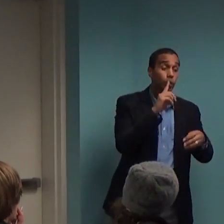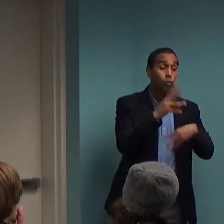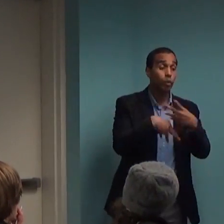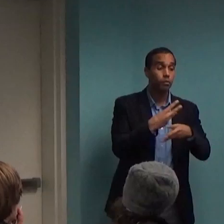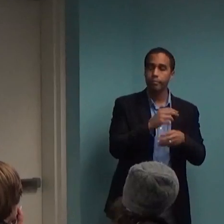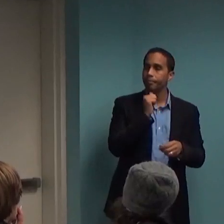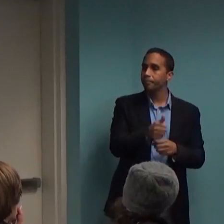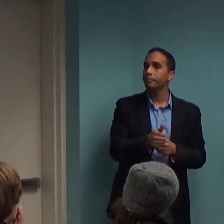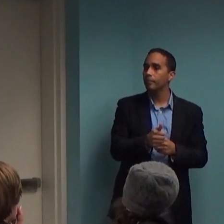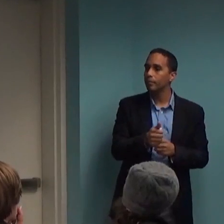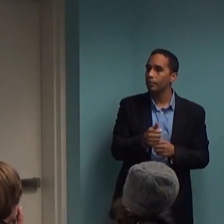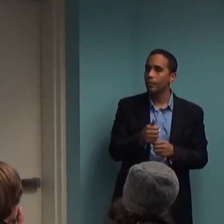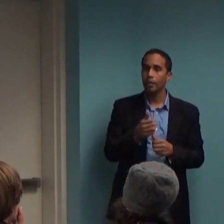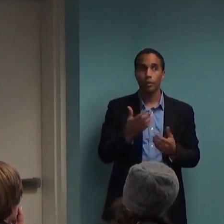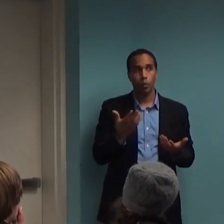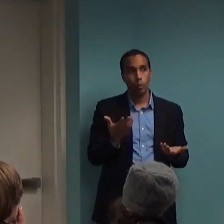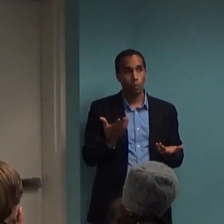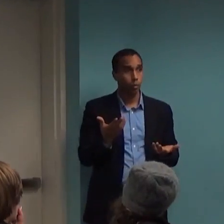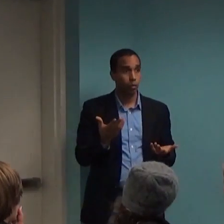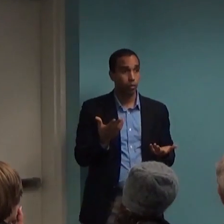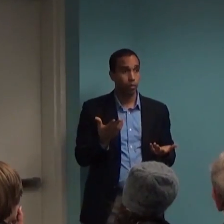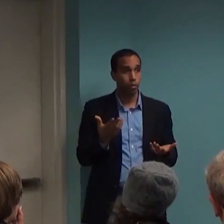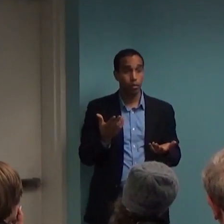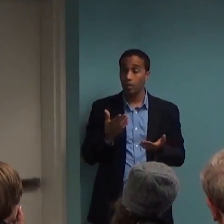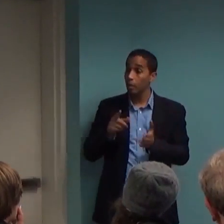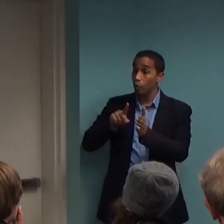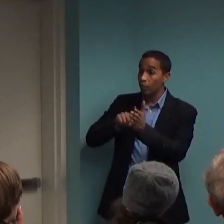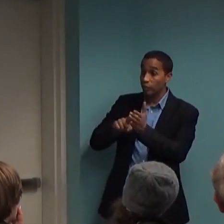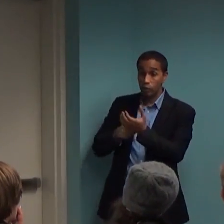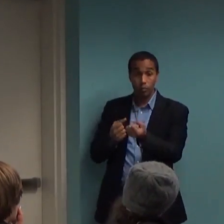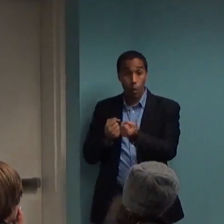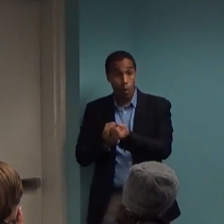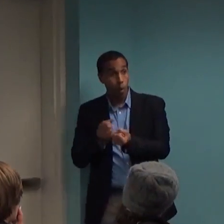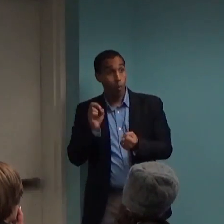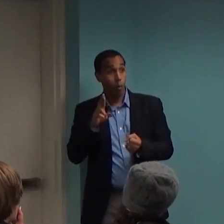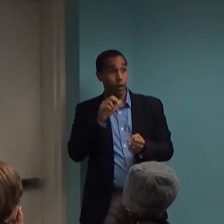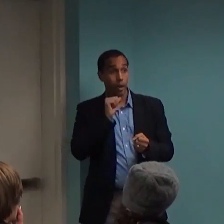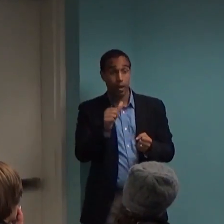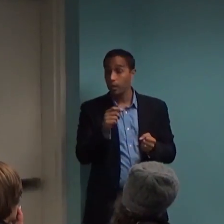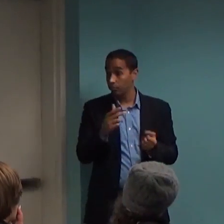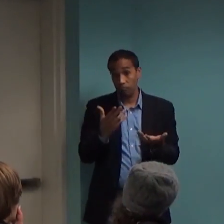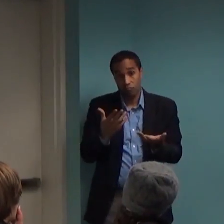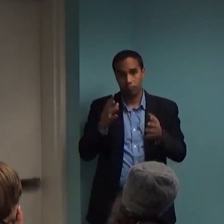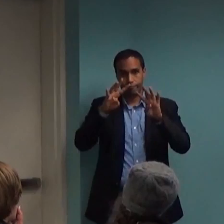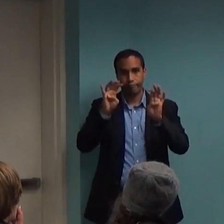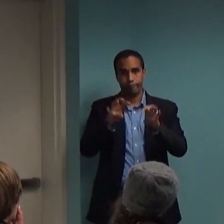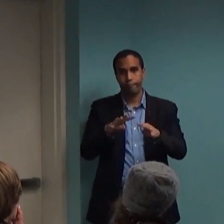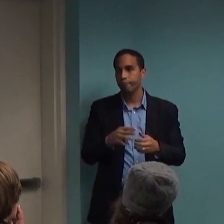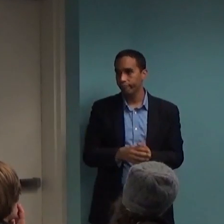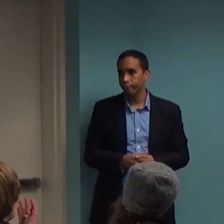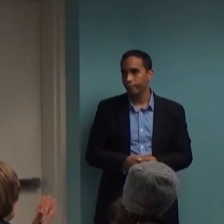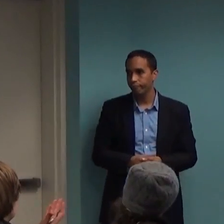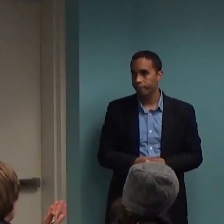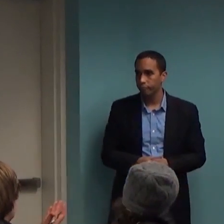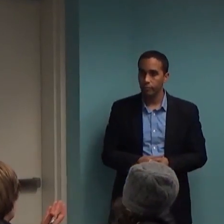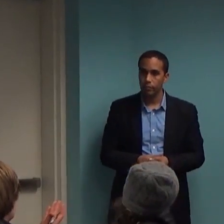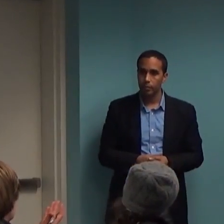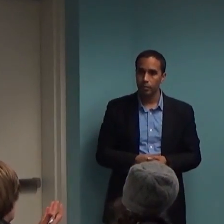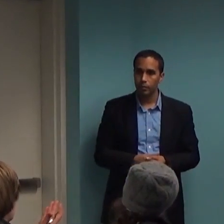So, I'm not going to say that it doesn't support it. I'm going to say that we really don't know. Yeah. Because those are two people alike.